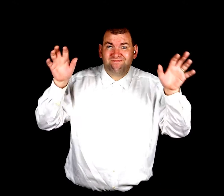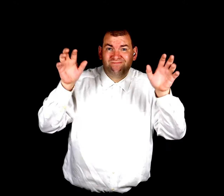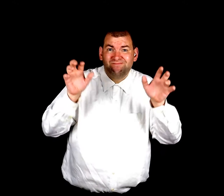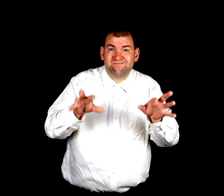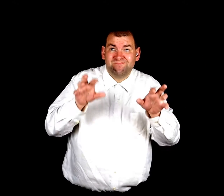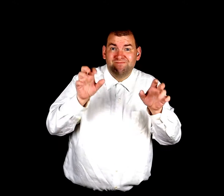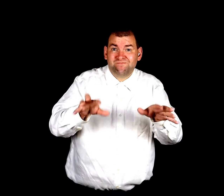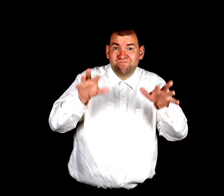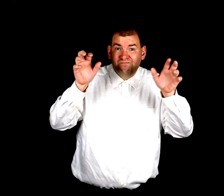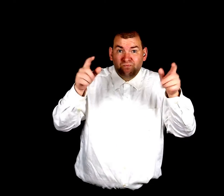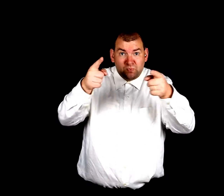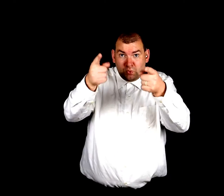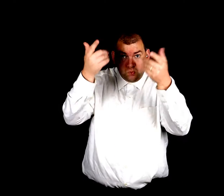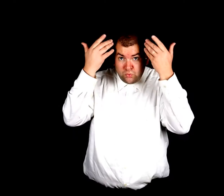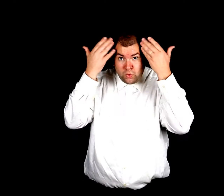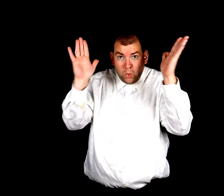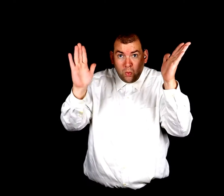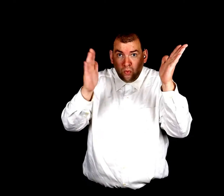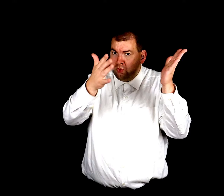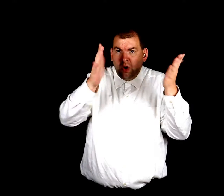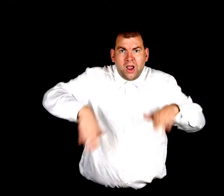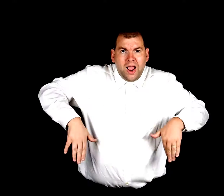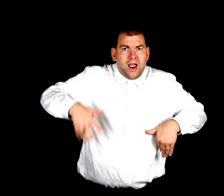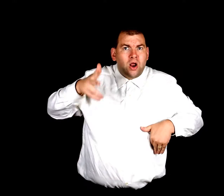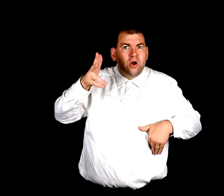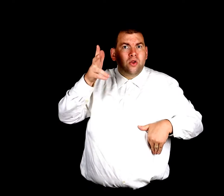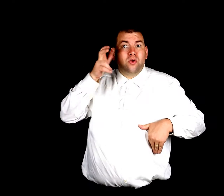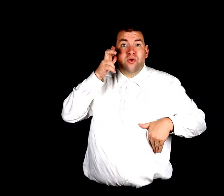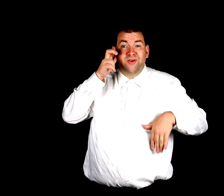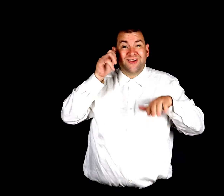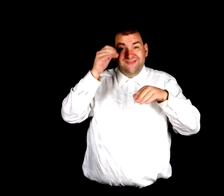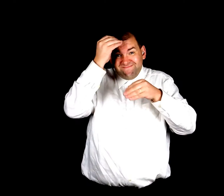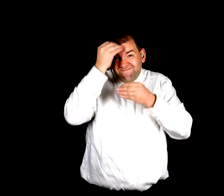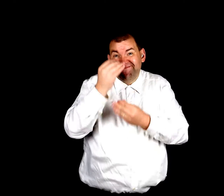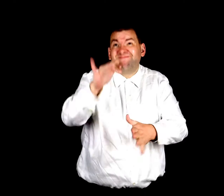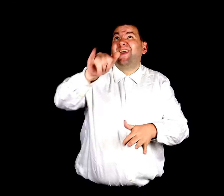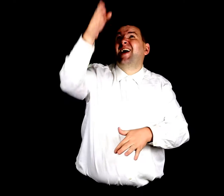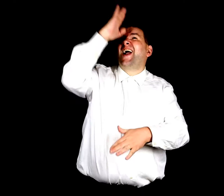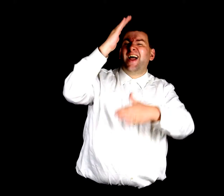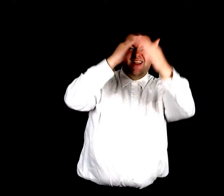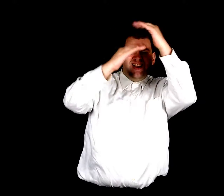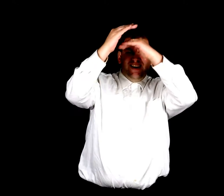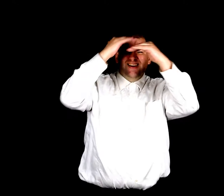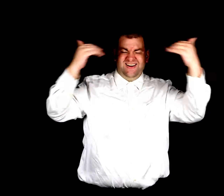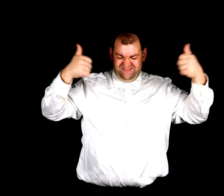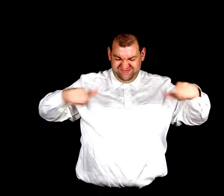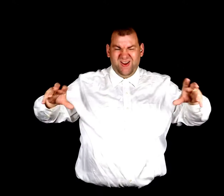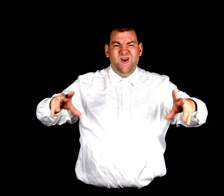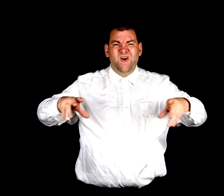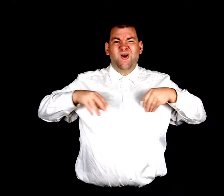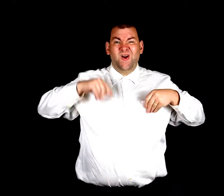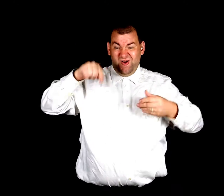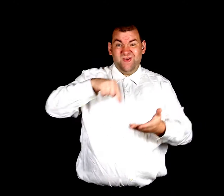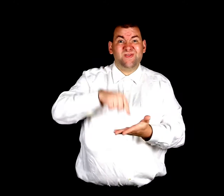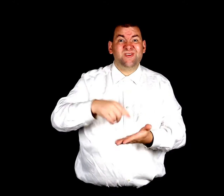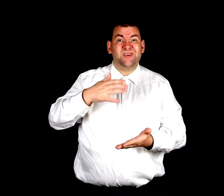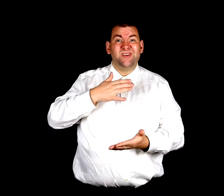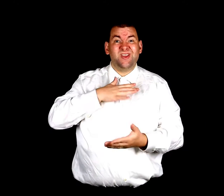Have you not known, have you not heard The God of heaven still owns this